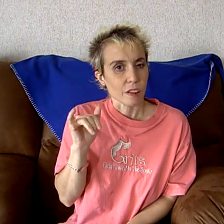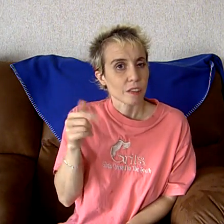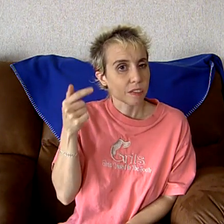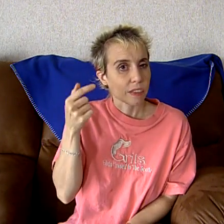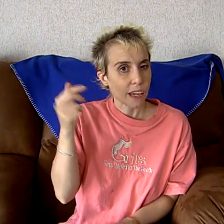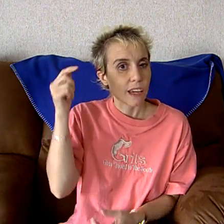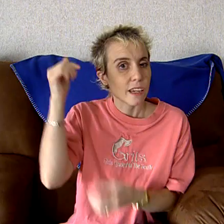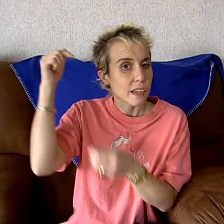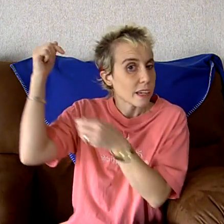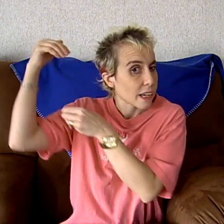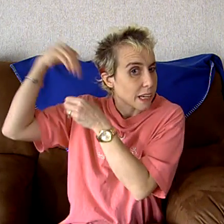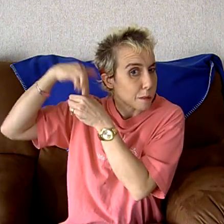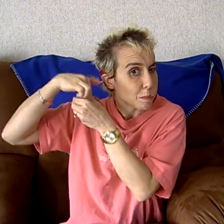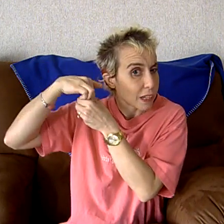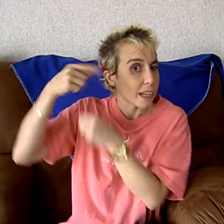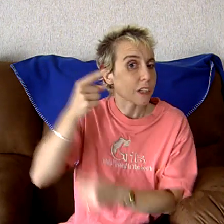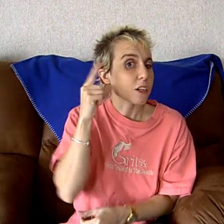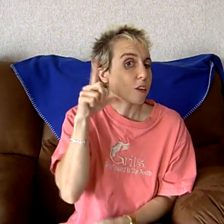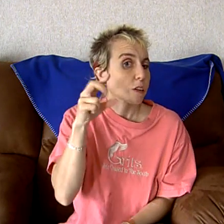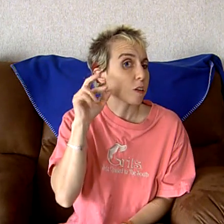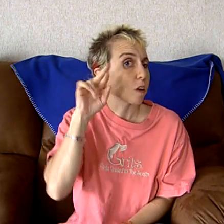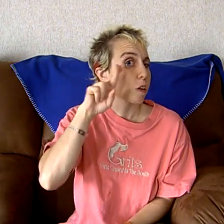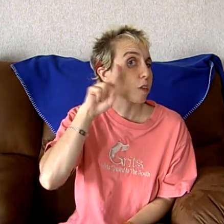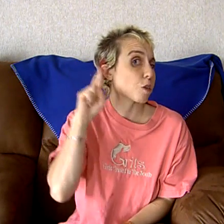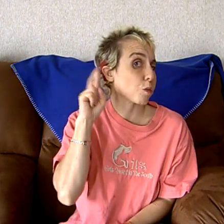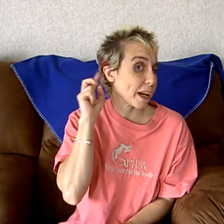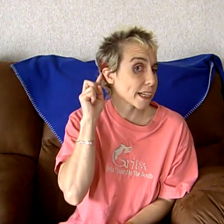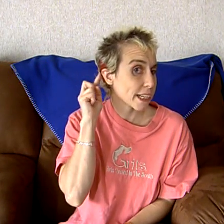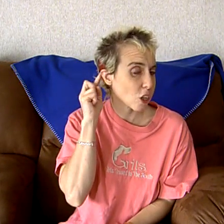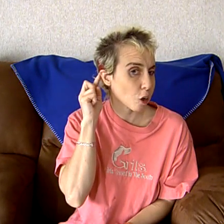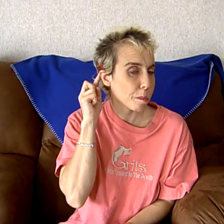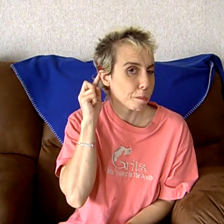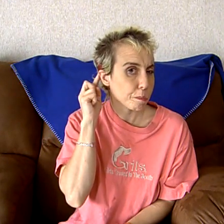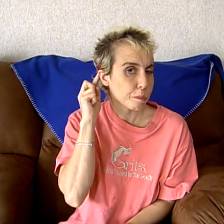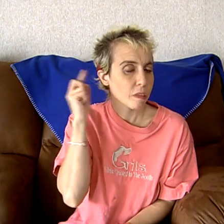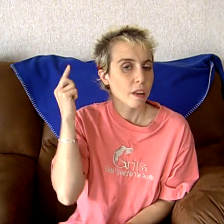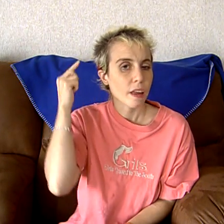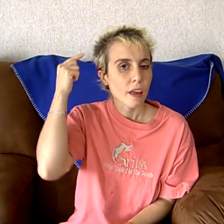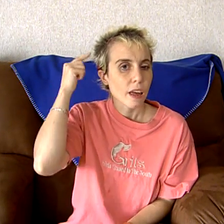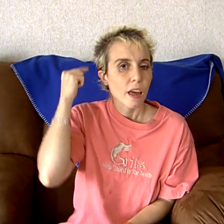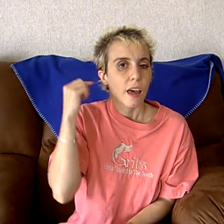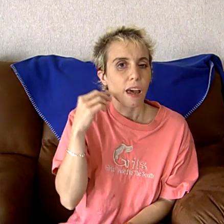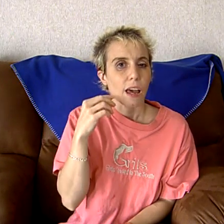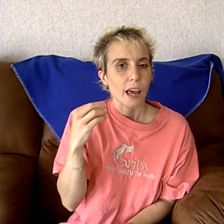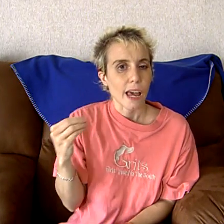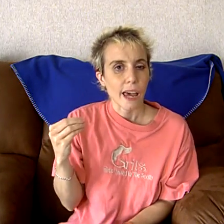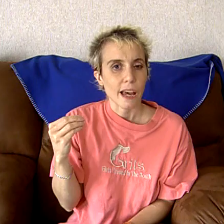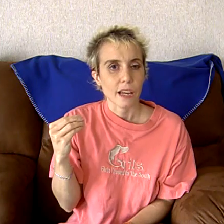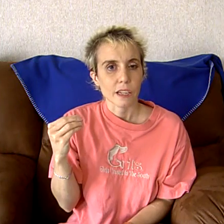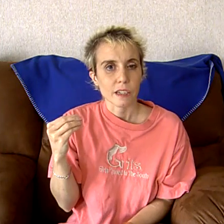They implanted the right ear, and